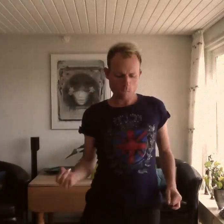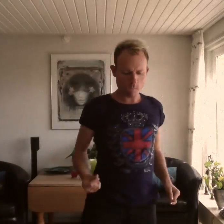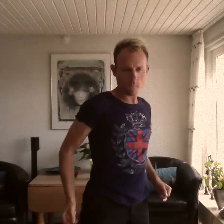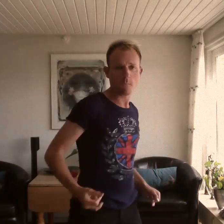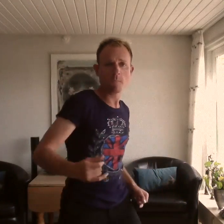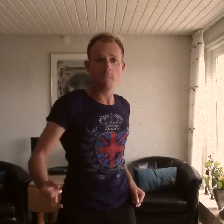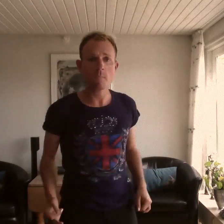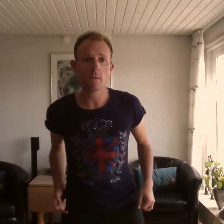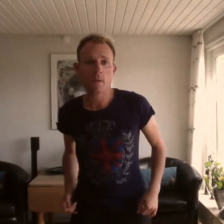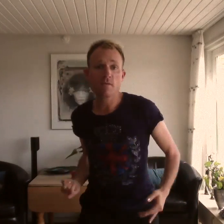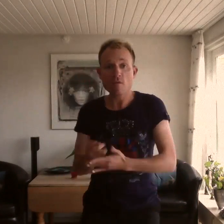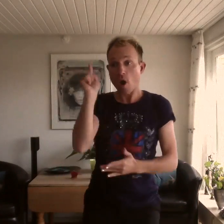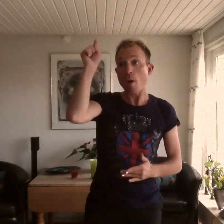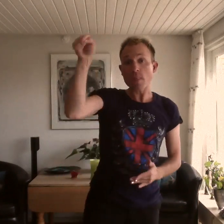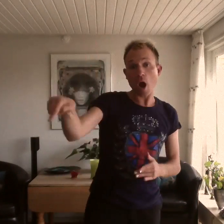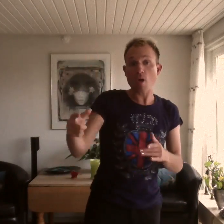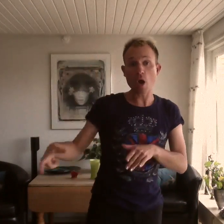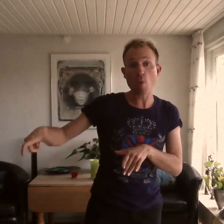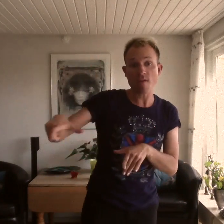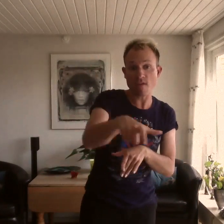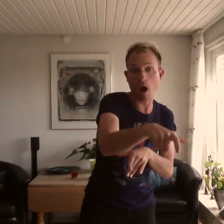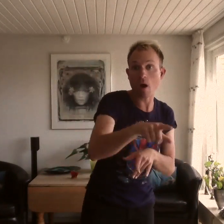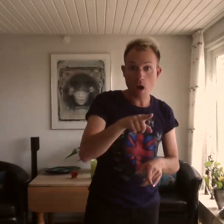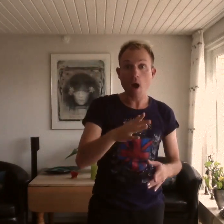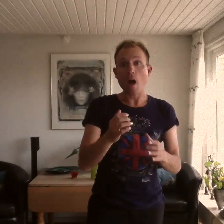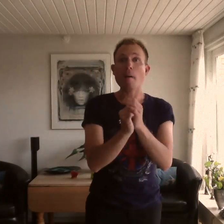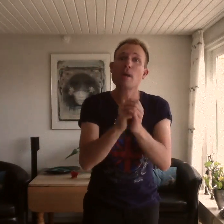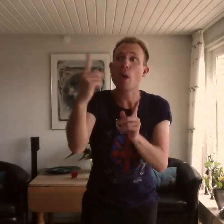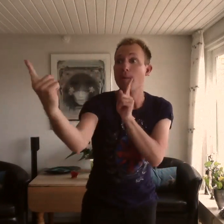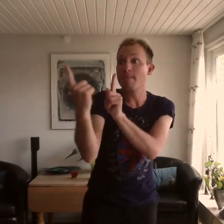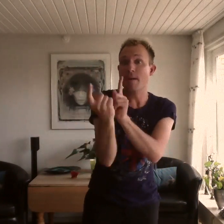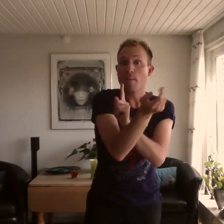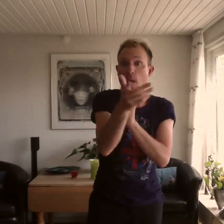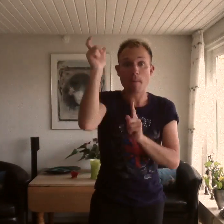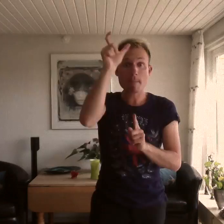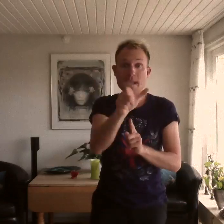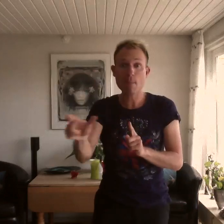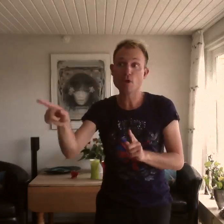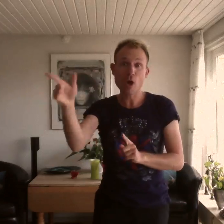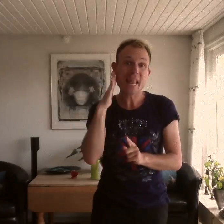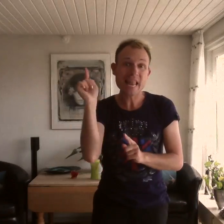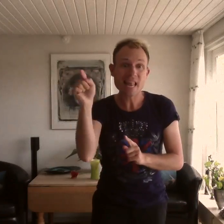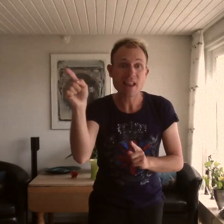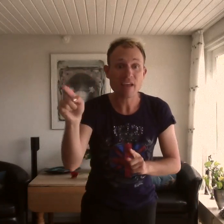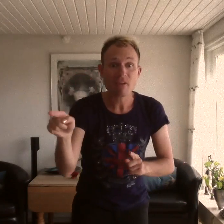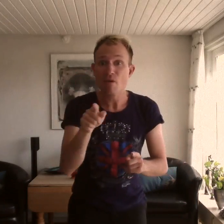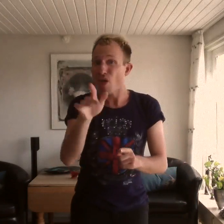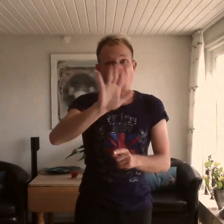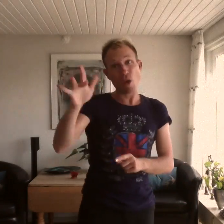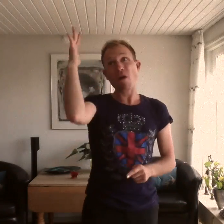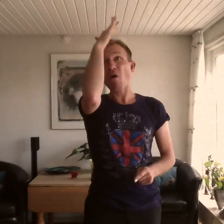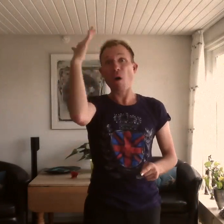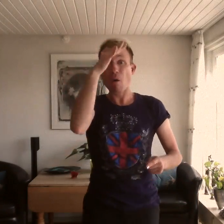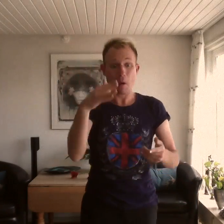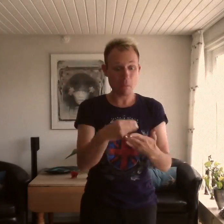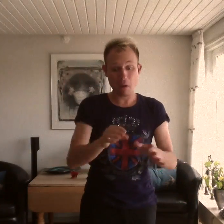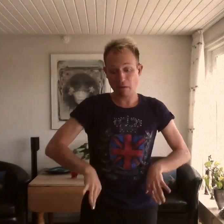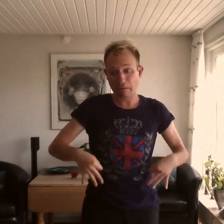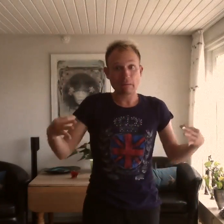If you come down to the river, I bet you're going to find some people who live. You don't have to worry if